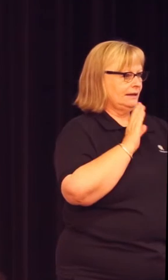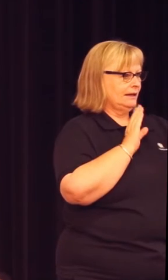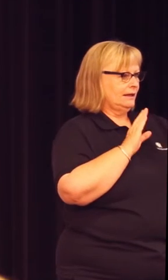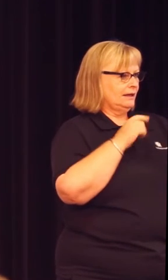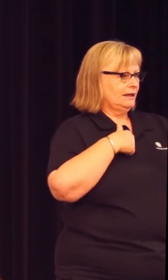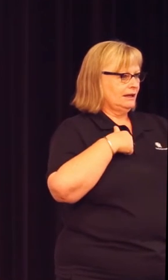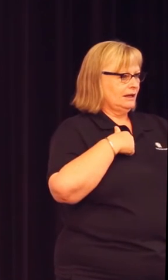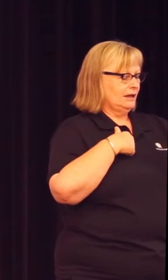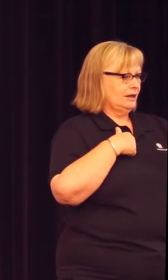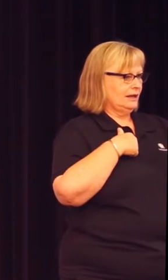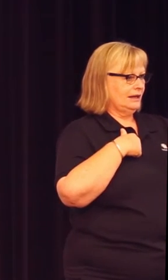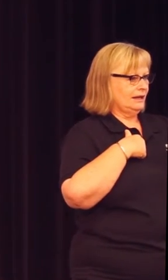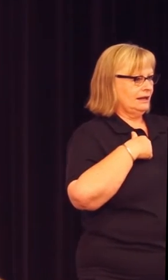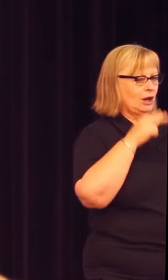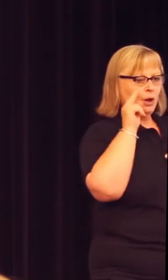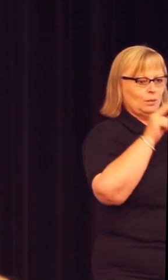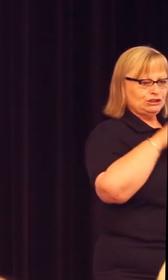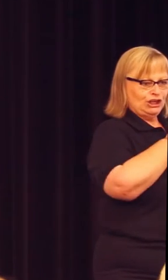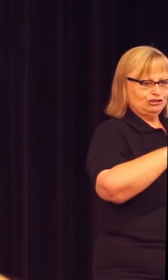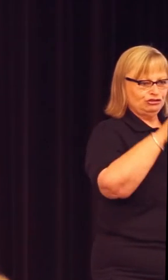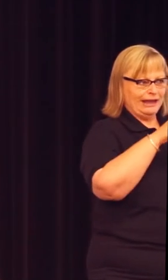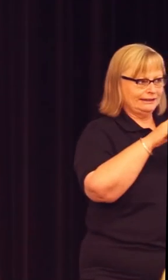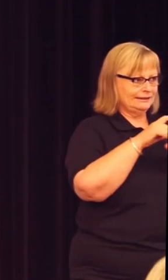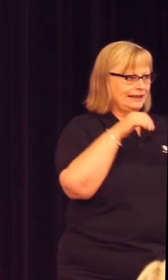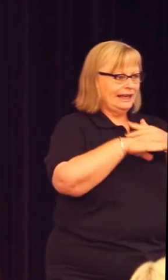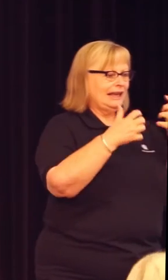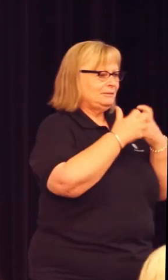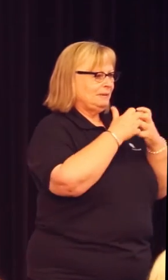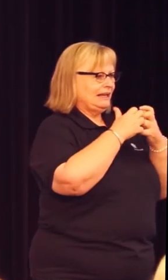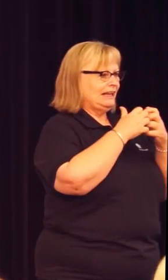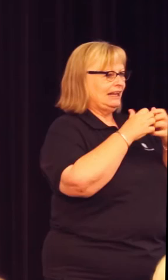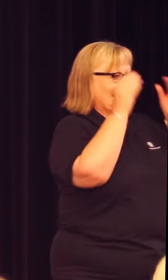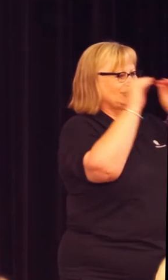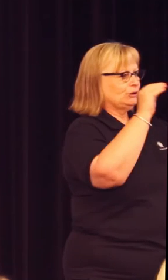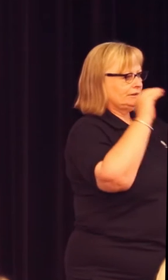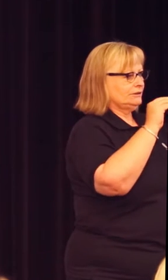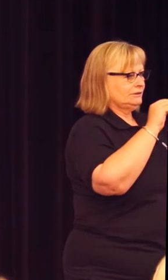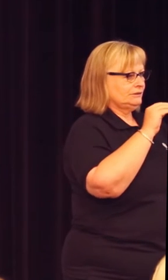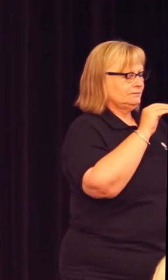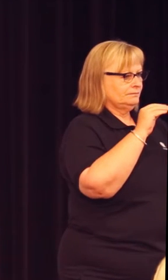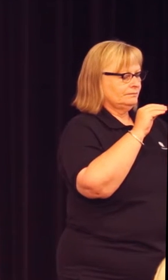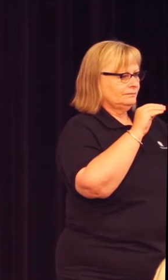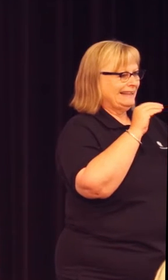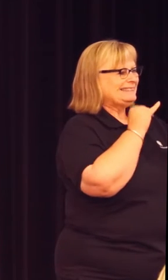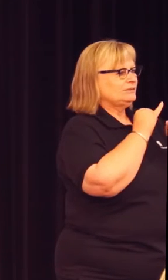I have been noticing a trend in many educational institutions, tertiary education institutions towards